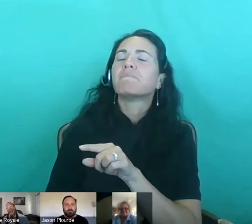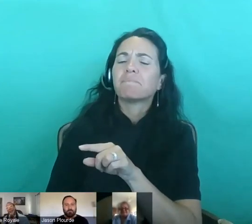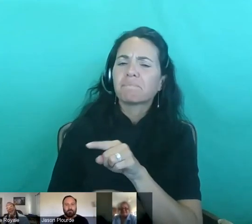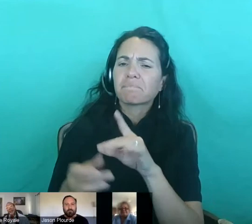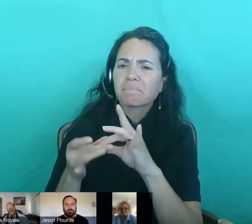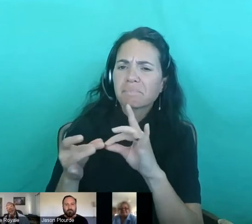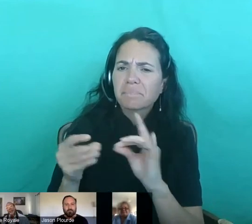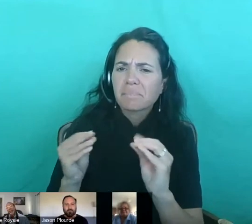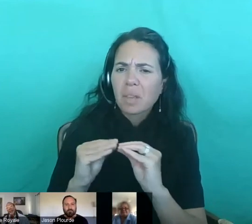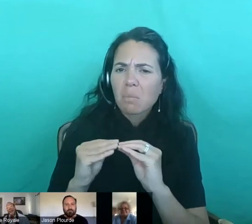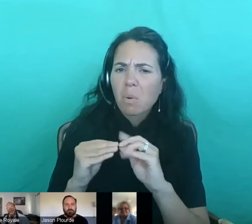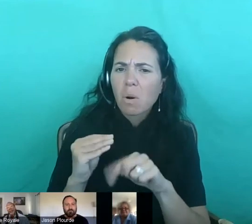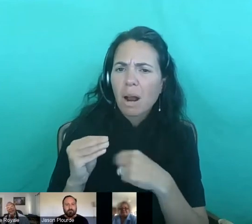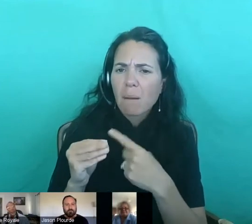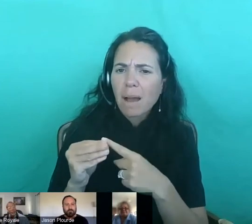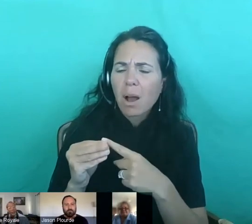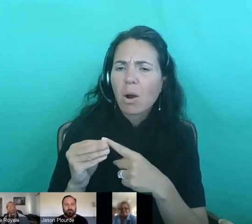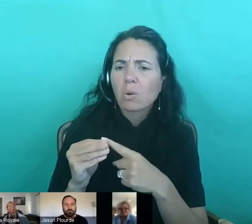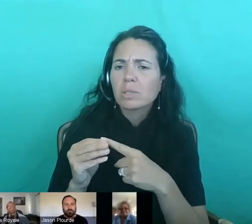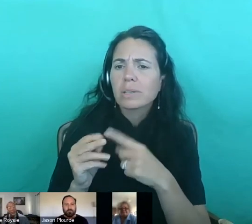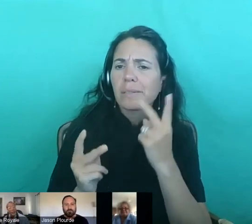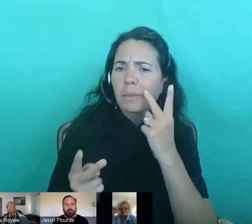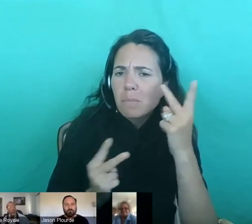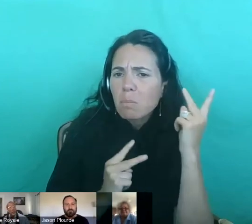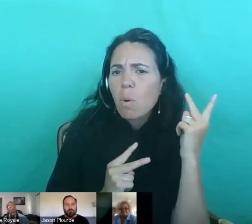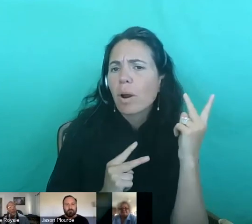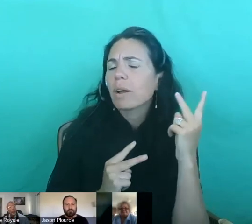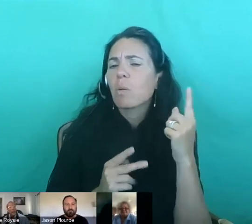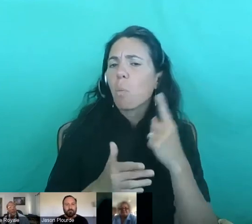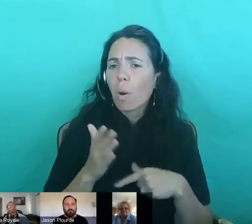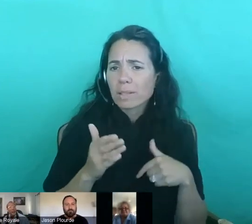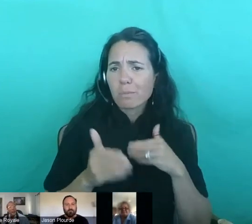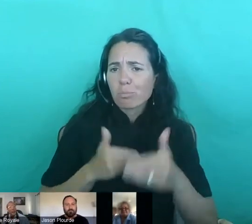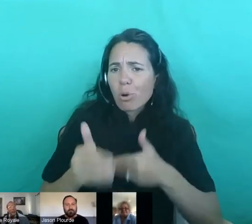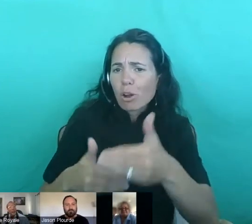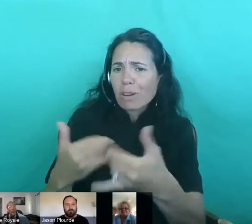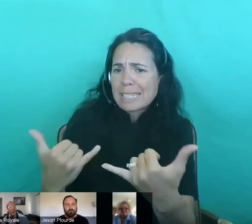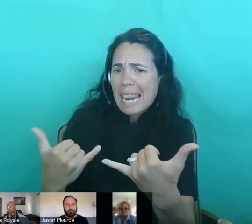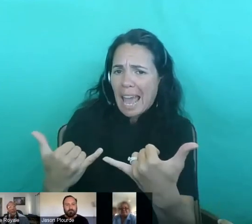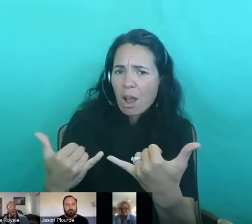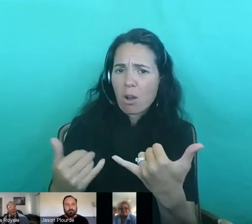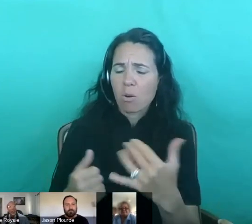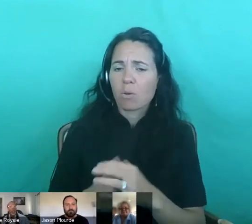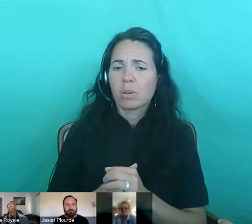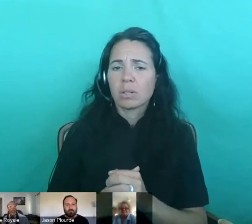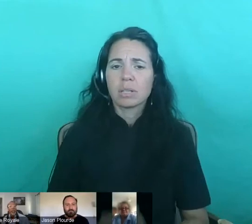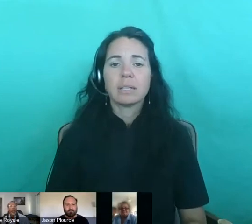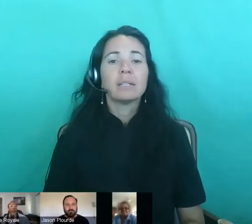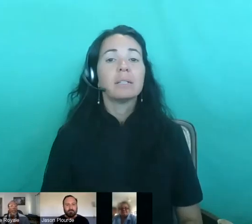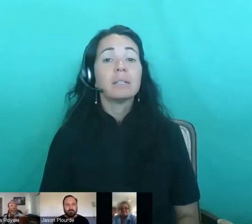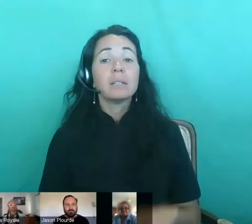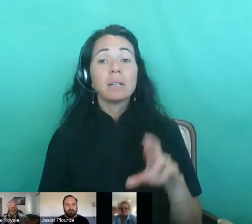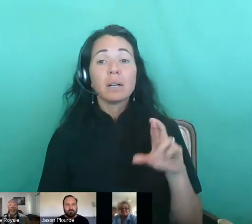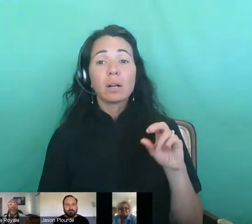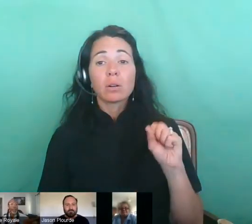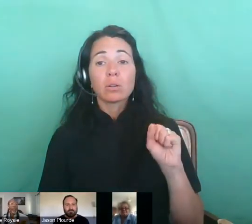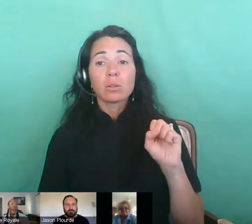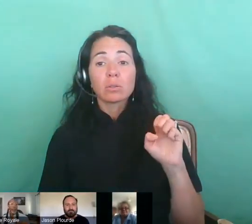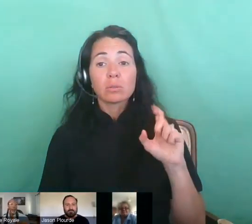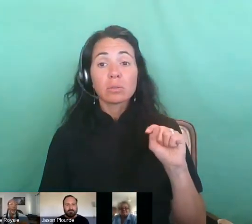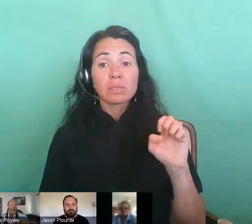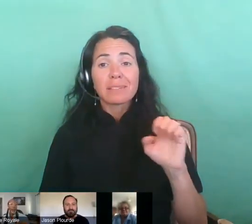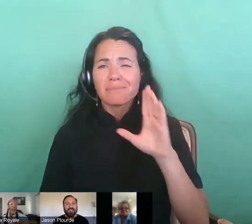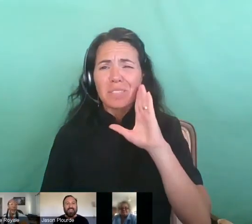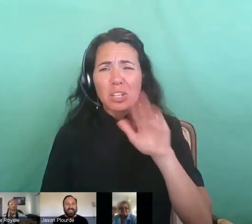the memorial. Where does it stand? What's the progress of it right now? Where does it stand today? Well, actually, I'm going to let